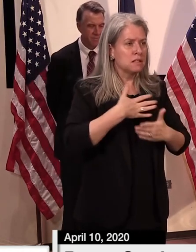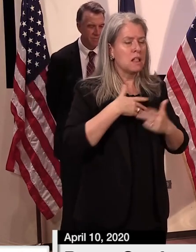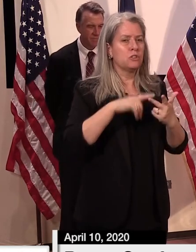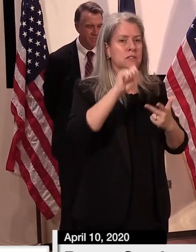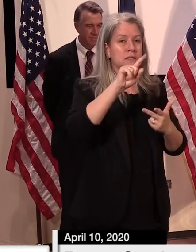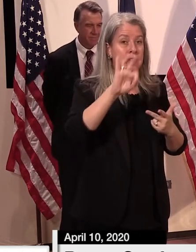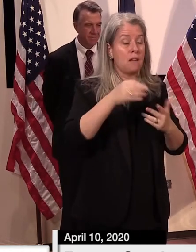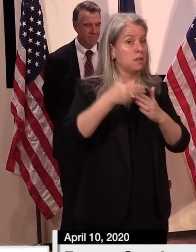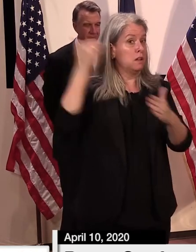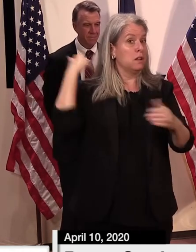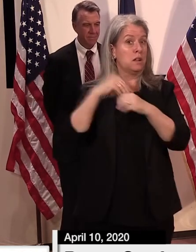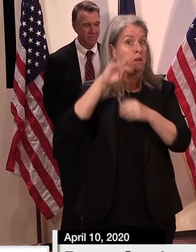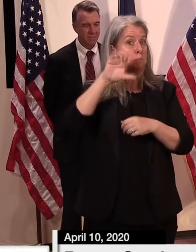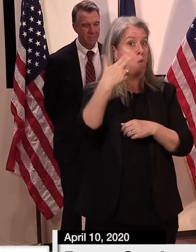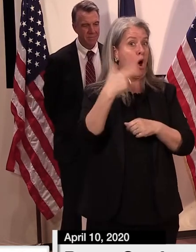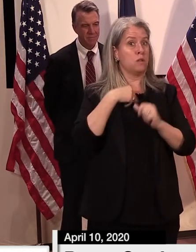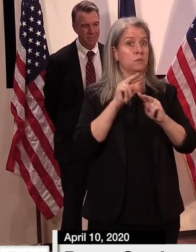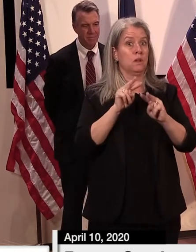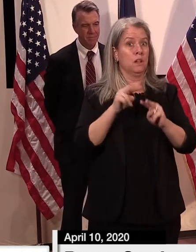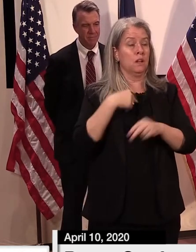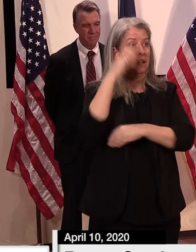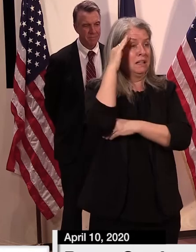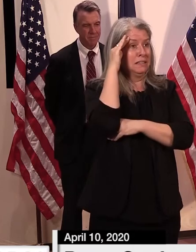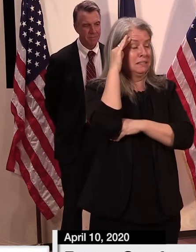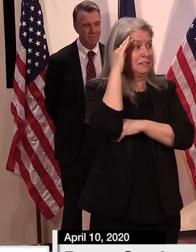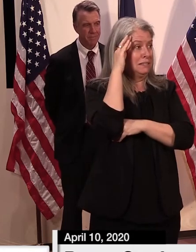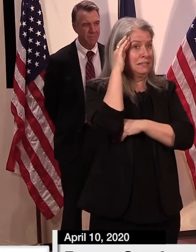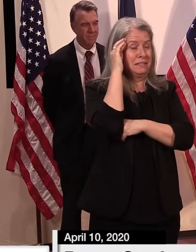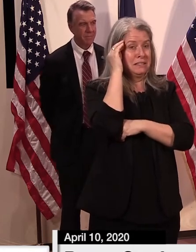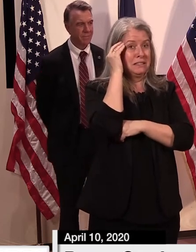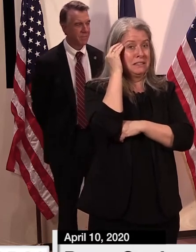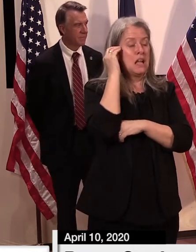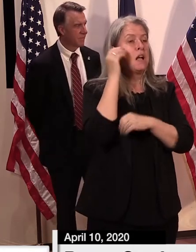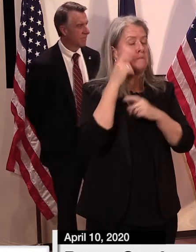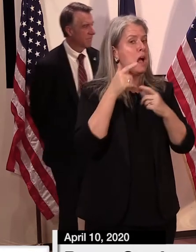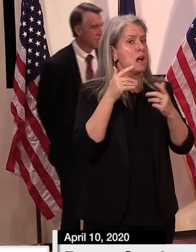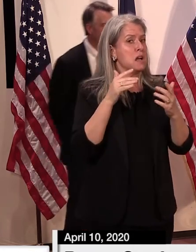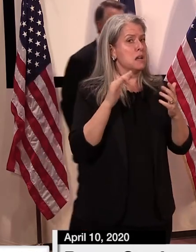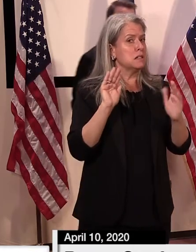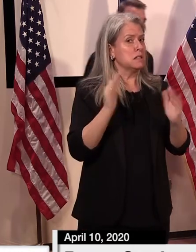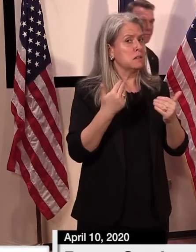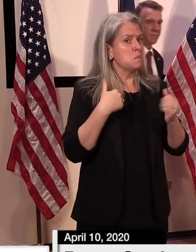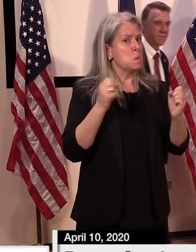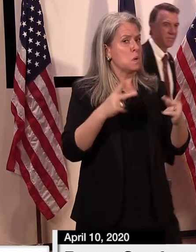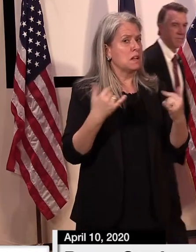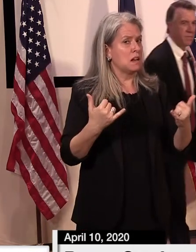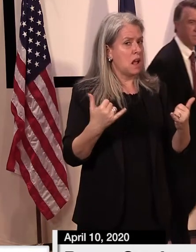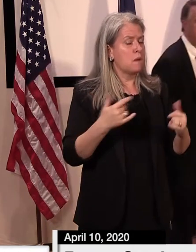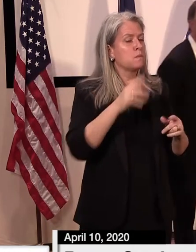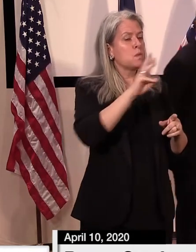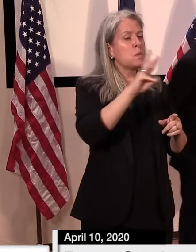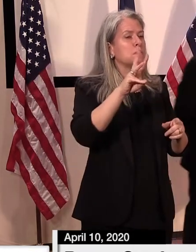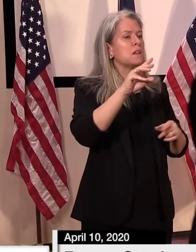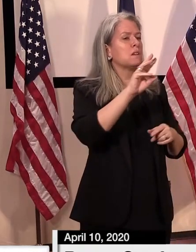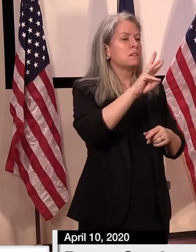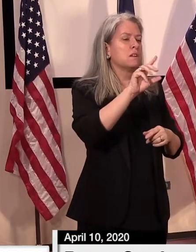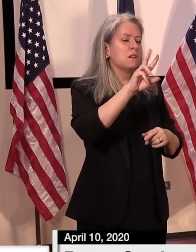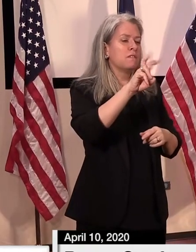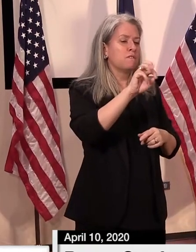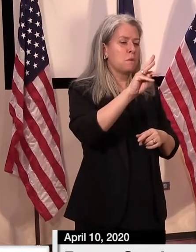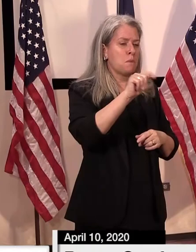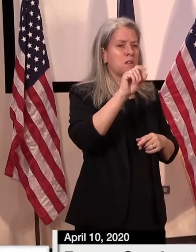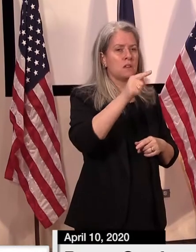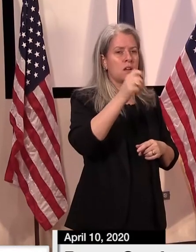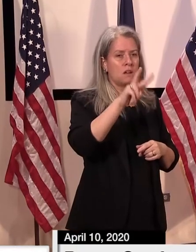march that um just kept us awake so thank you the website is vermont.gov volunteer